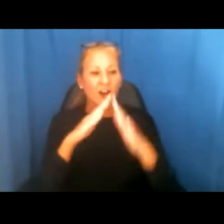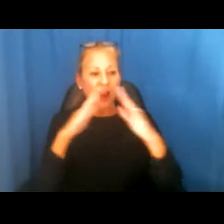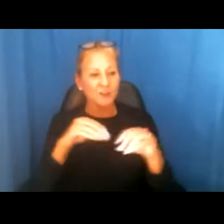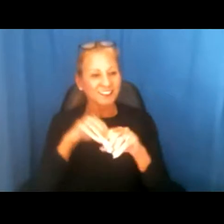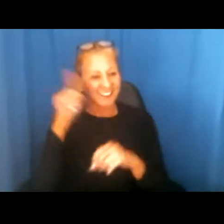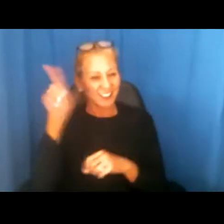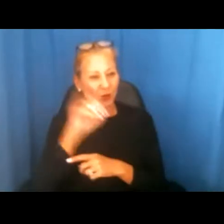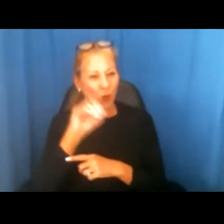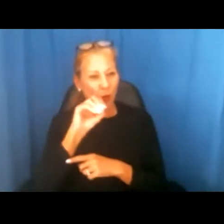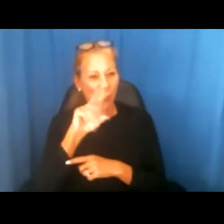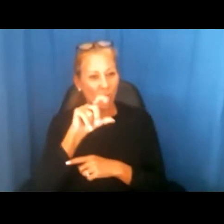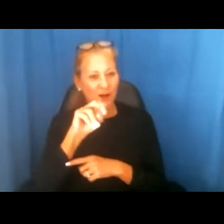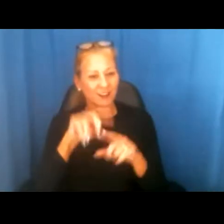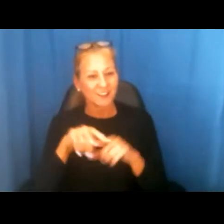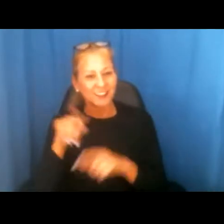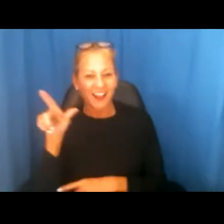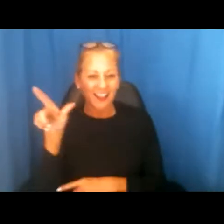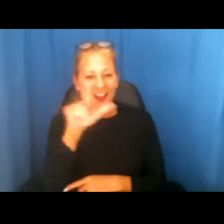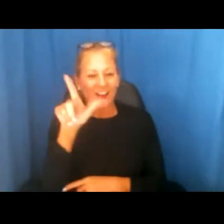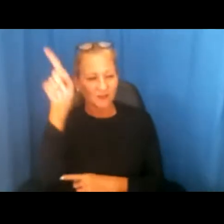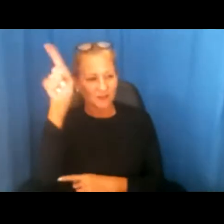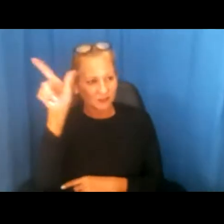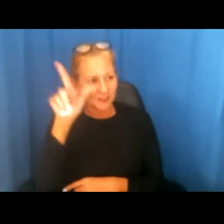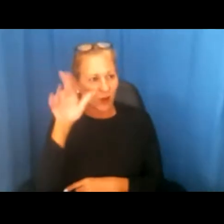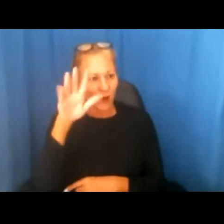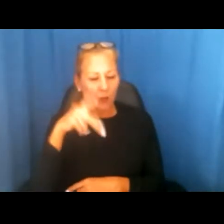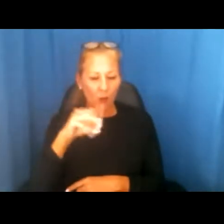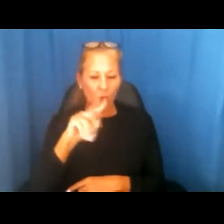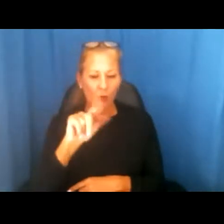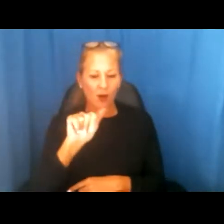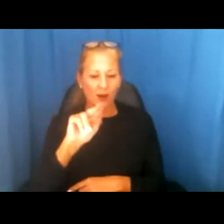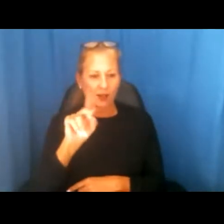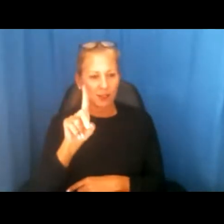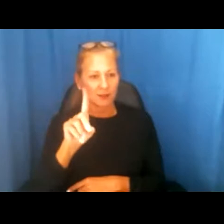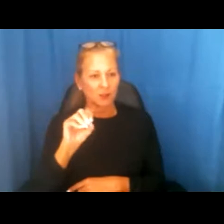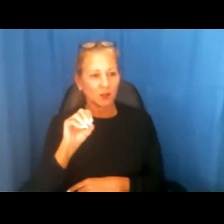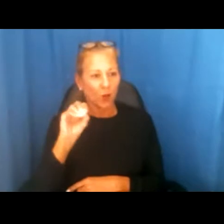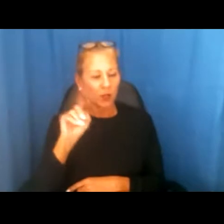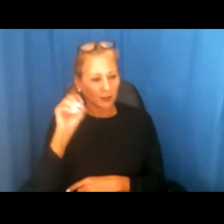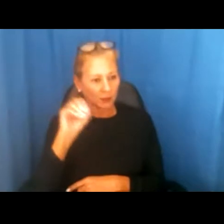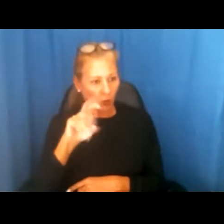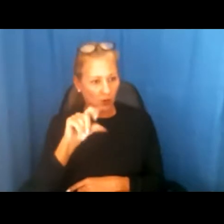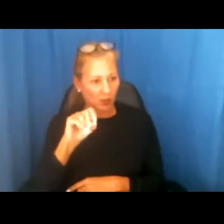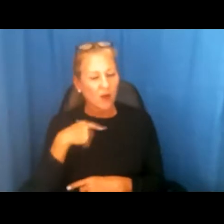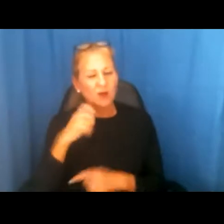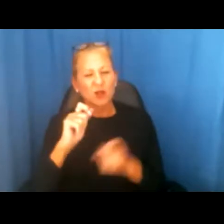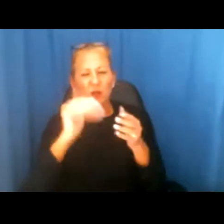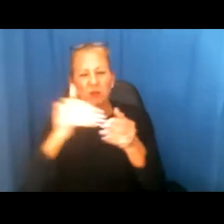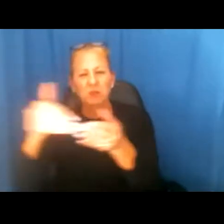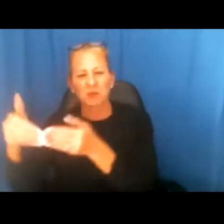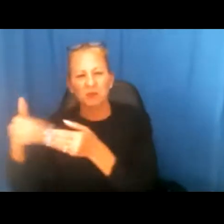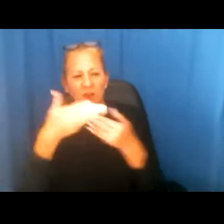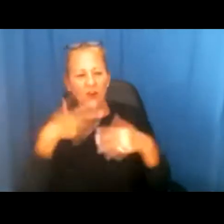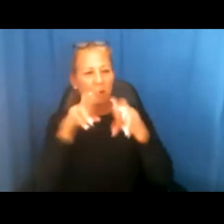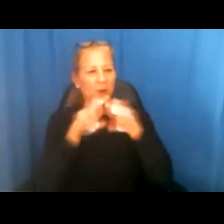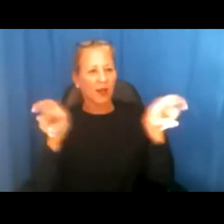out on the left coast in Portland, Oregon. I want to welcome our panelists this morning. I'm going to give you a real quick introduction of each of our panelists